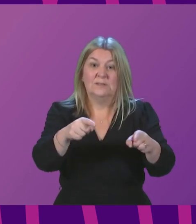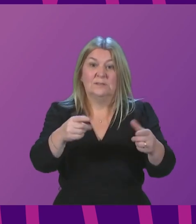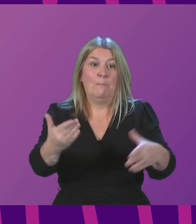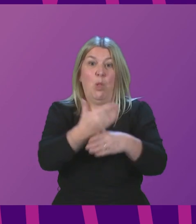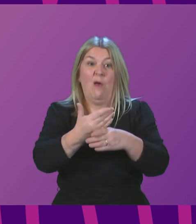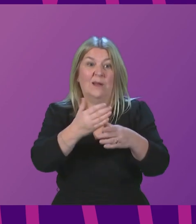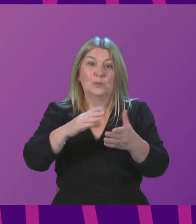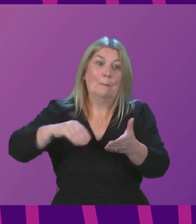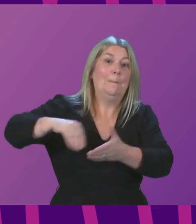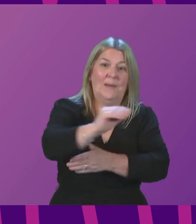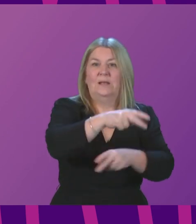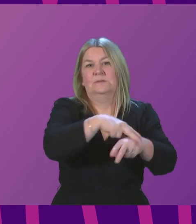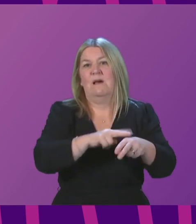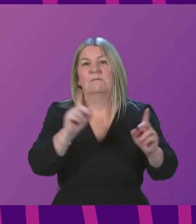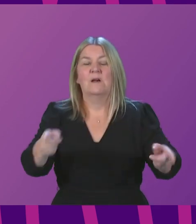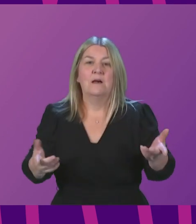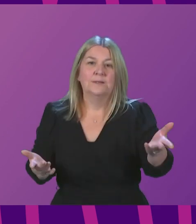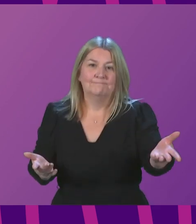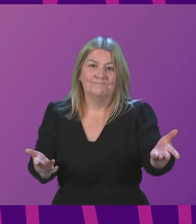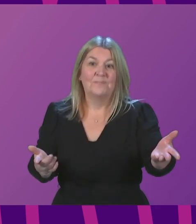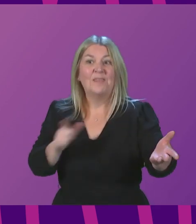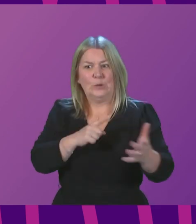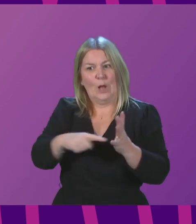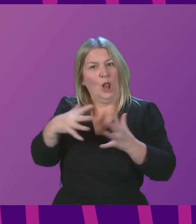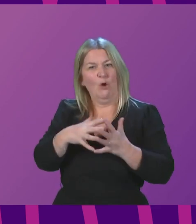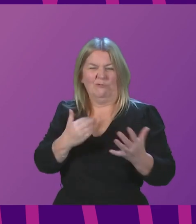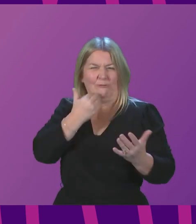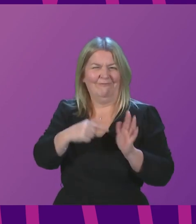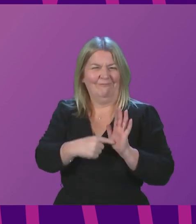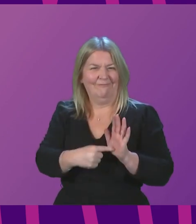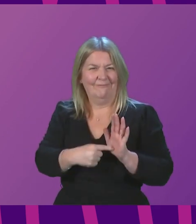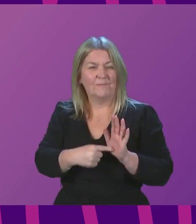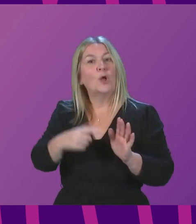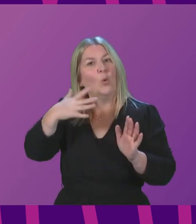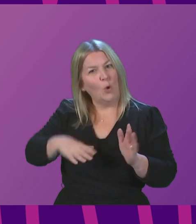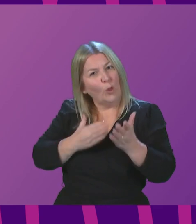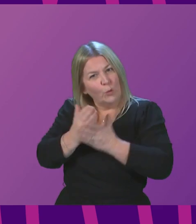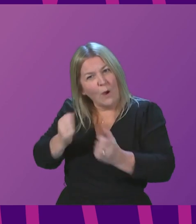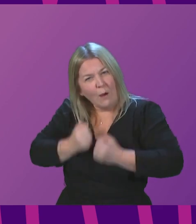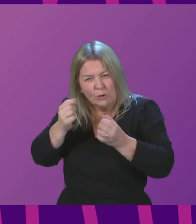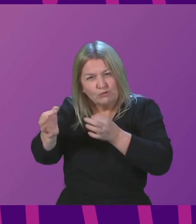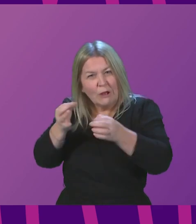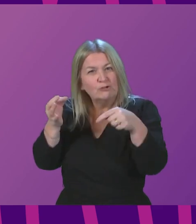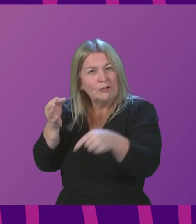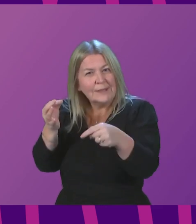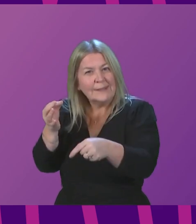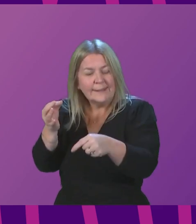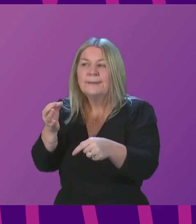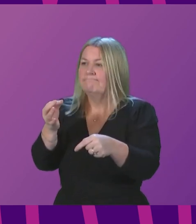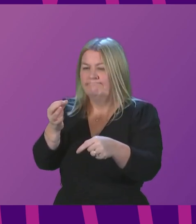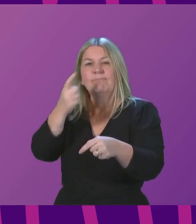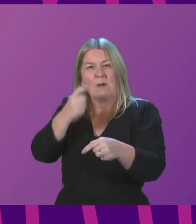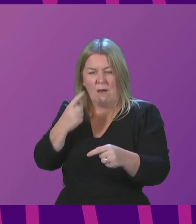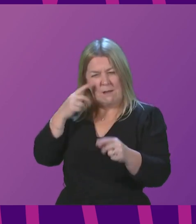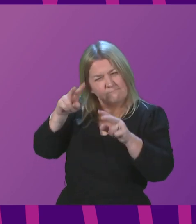achieve the outcome. That is why, as the Minister said to Parliament, we want to look through our retail strategy how we do get to a situation where